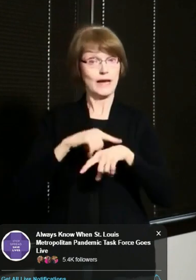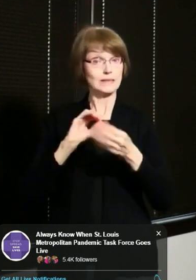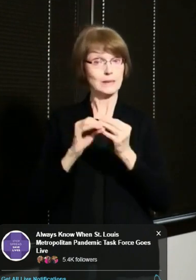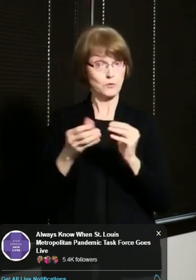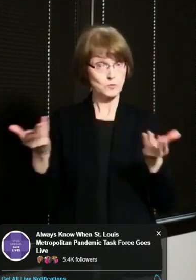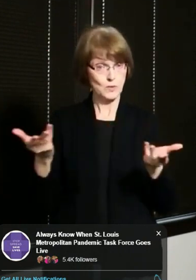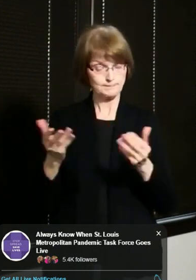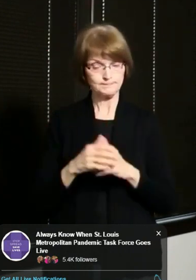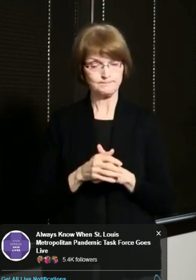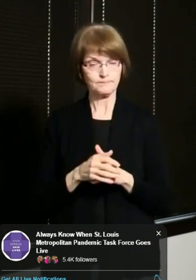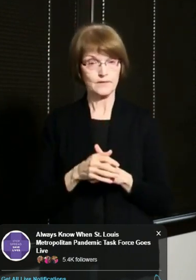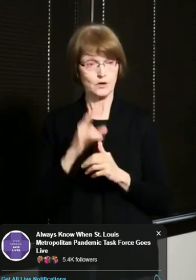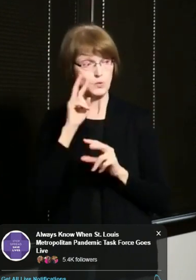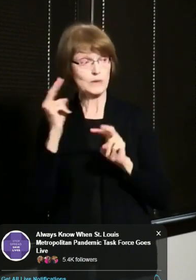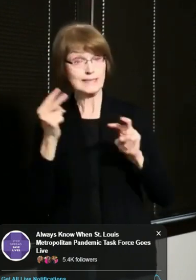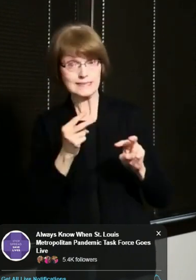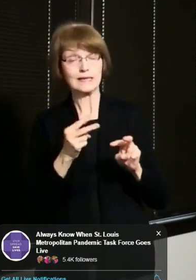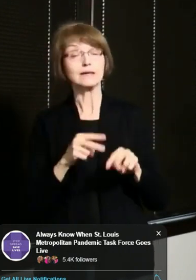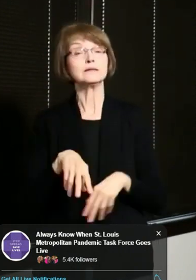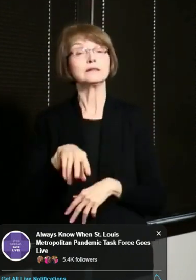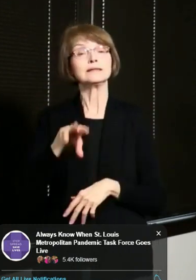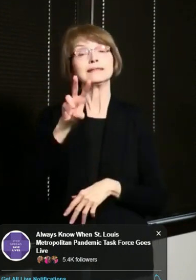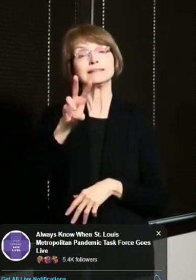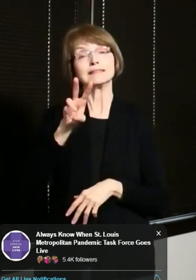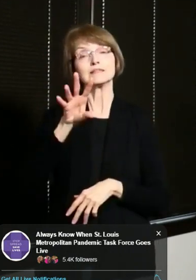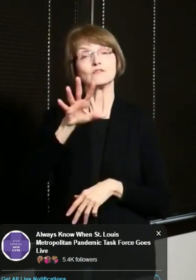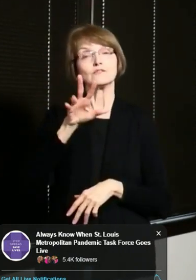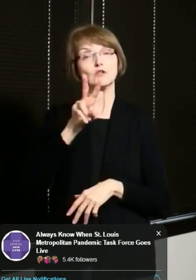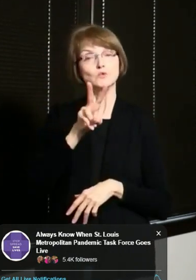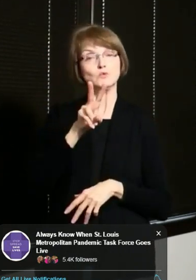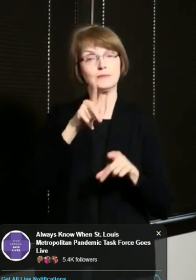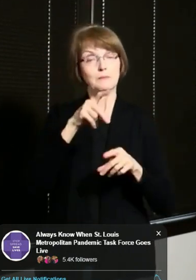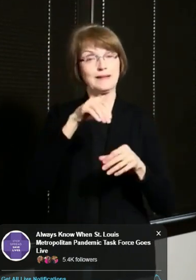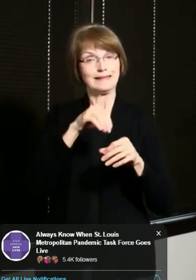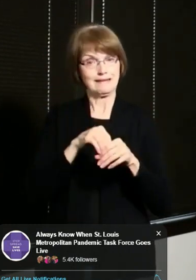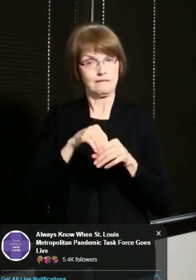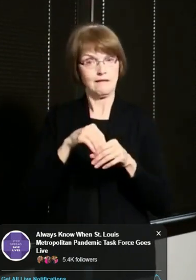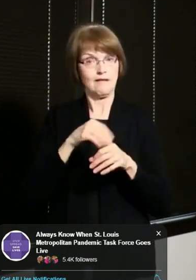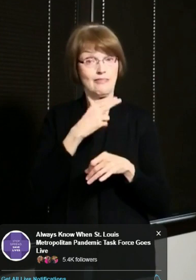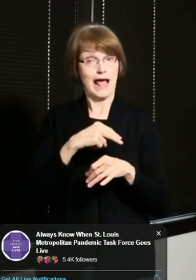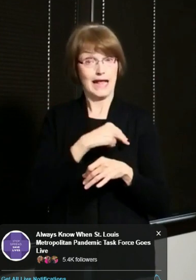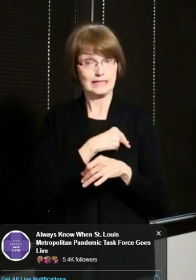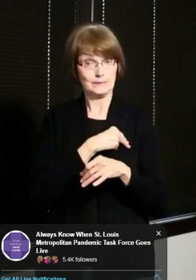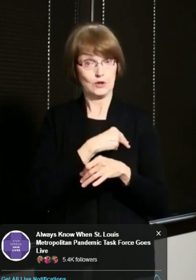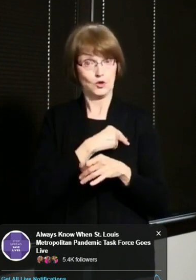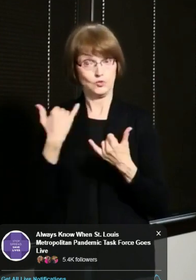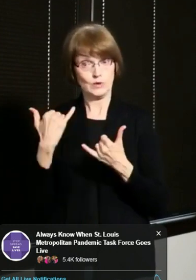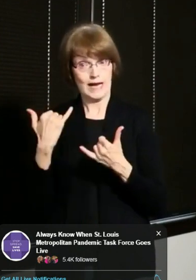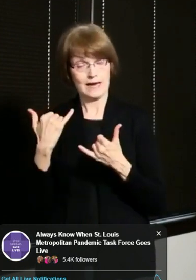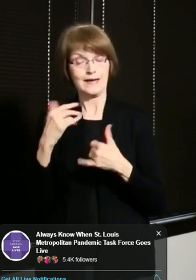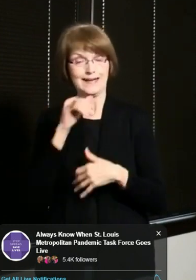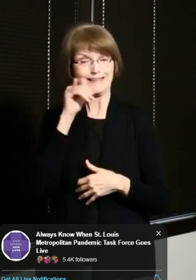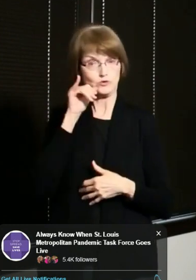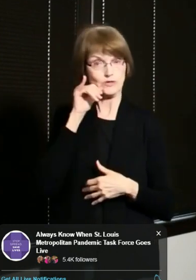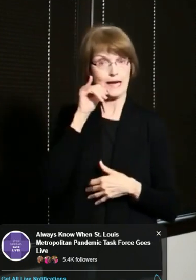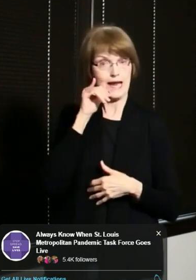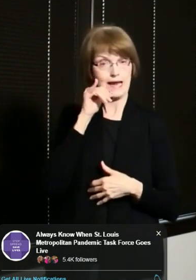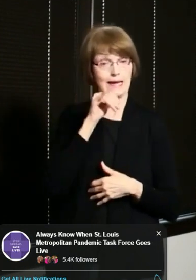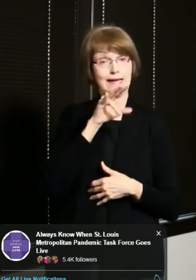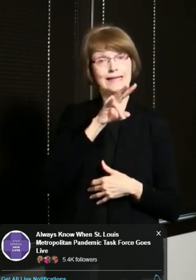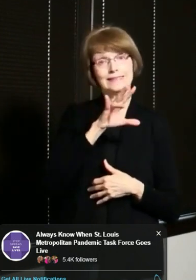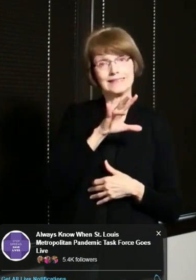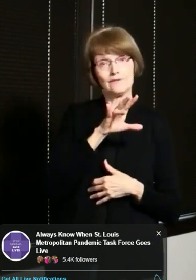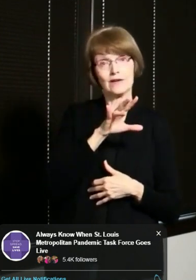As you can see, we have 652 hospitalizations, which is down from yesterday when we had